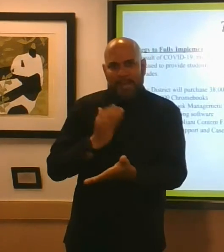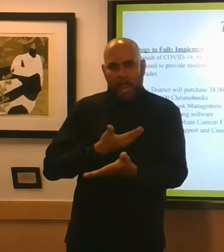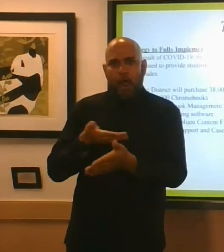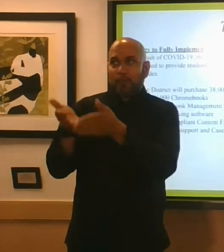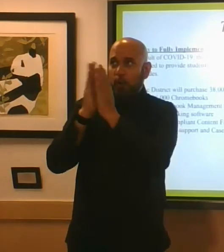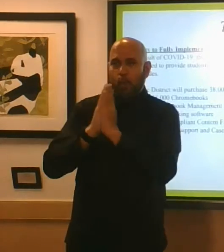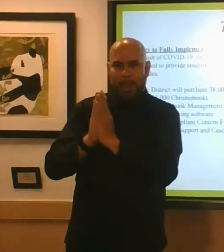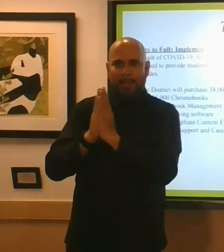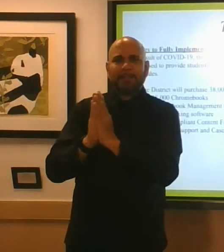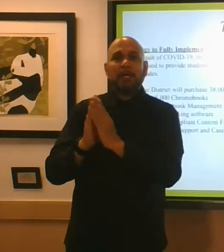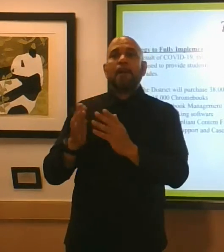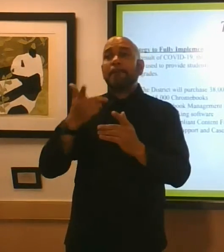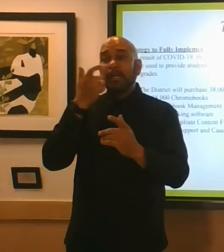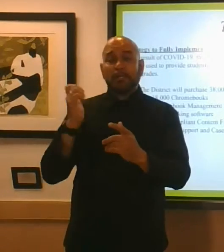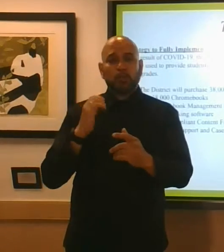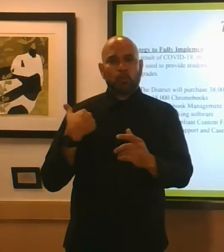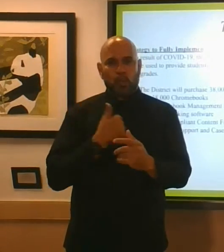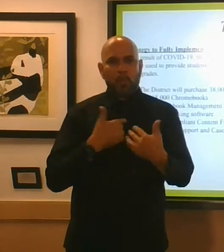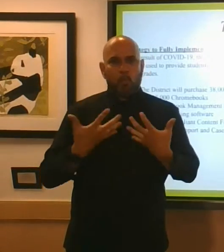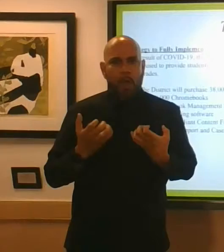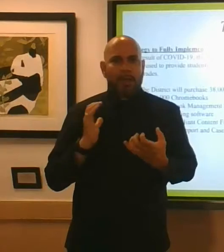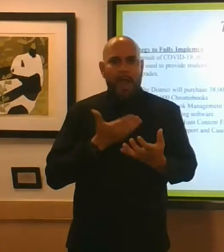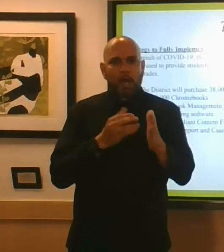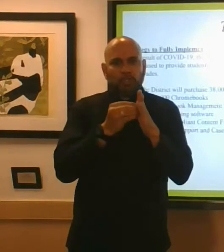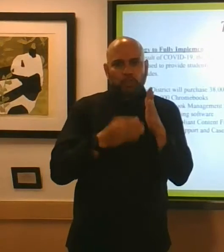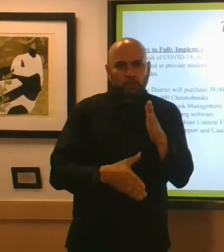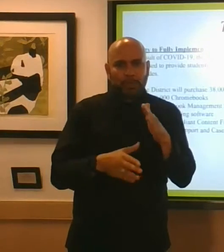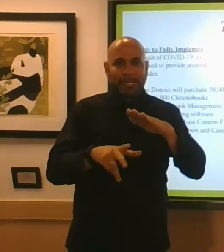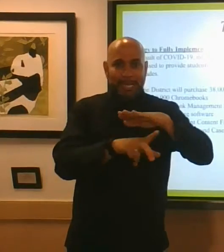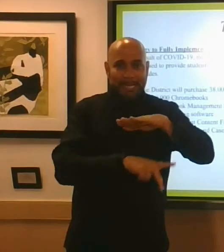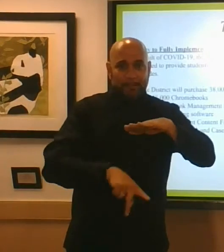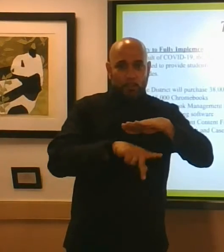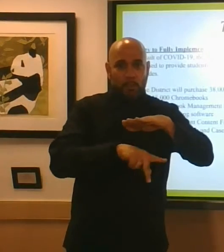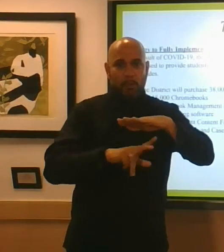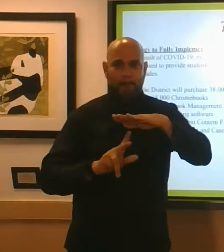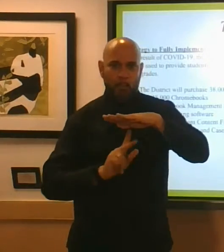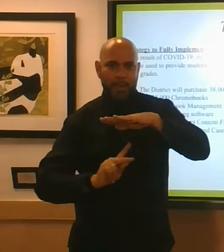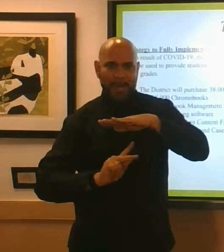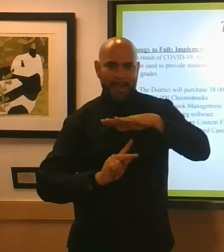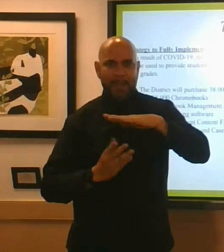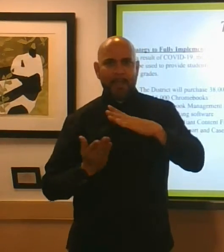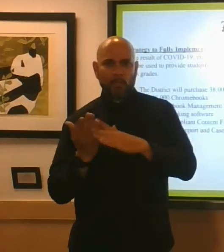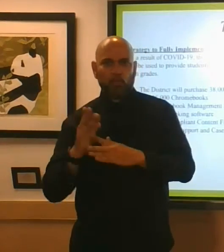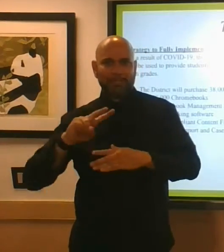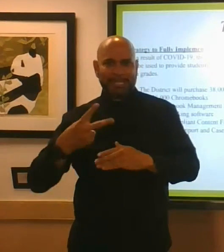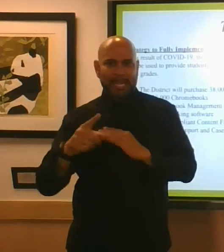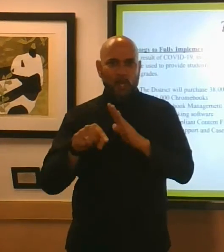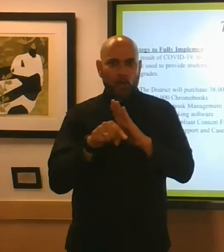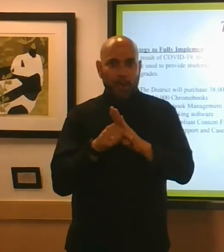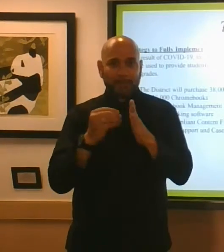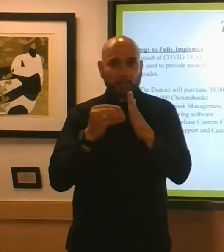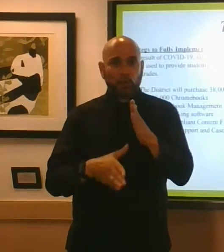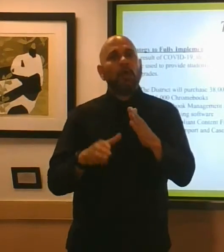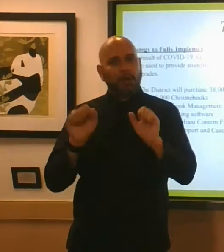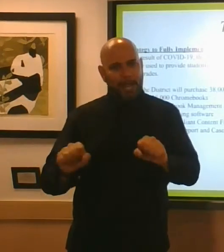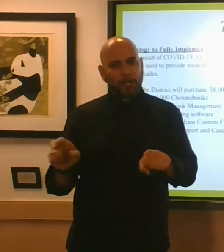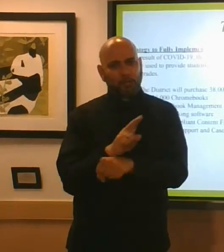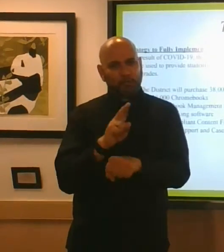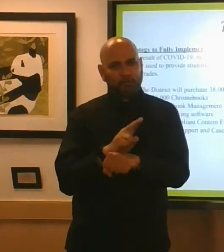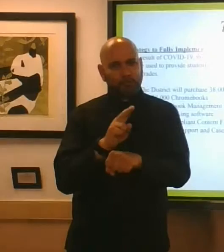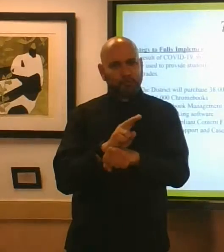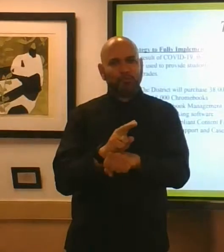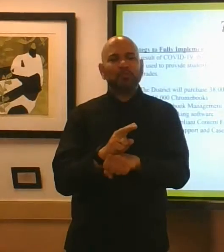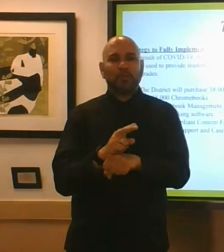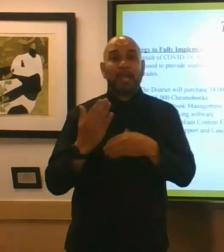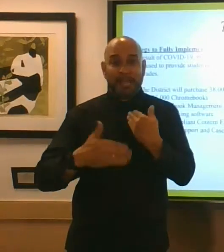us to use our laptops for our kindergarten pre-k through second grade students we'll purchase those chromebooks we'll eventually